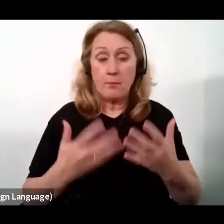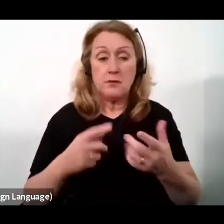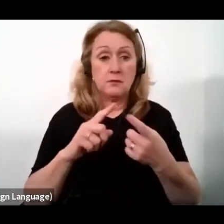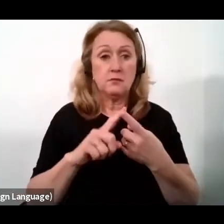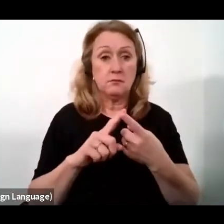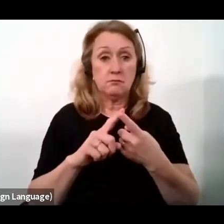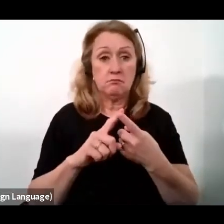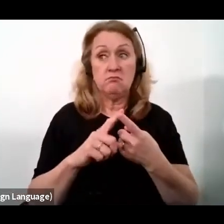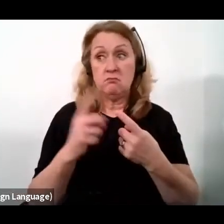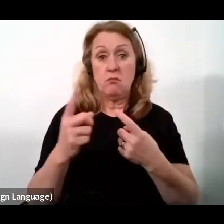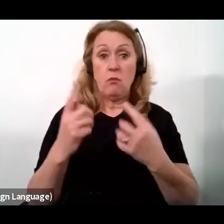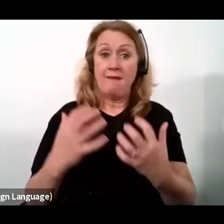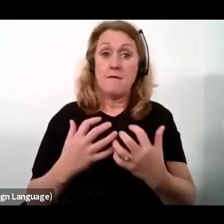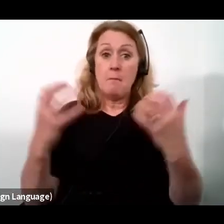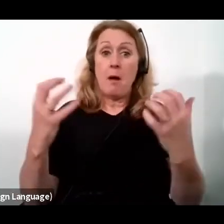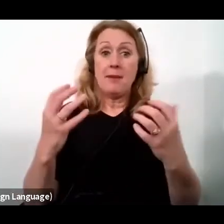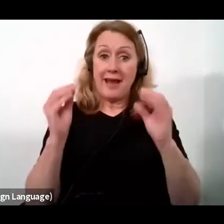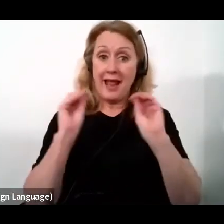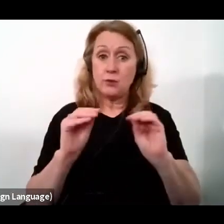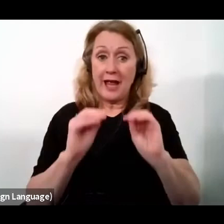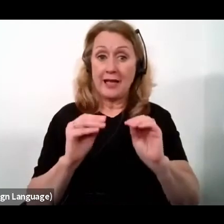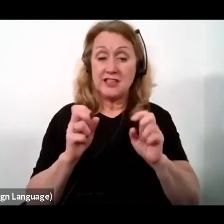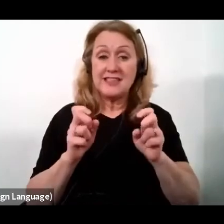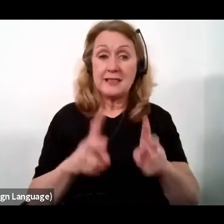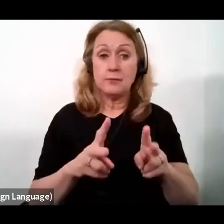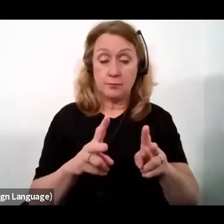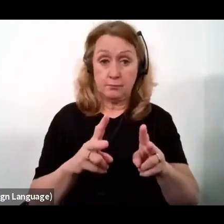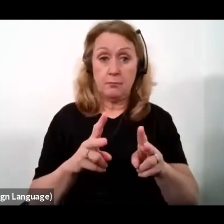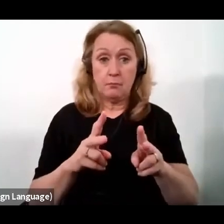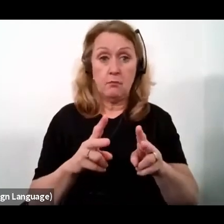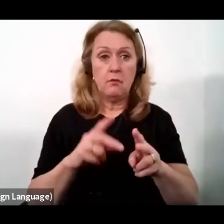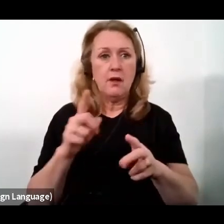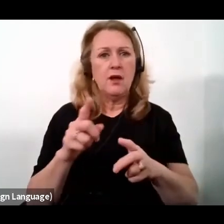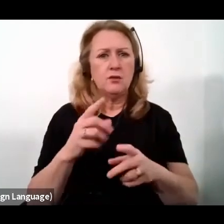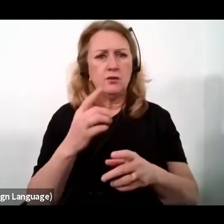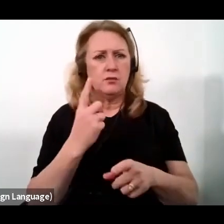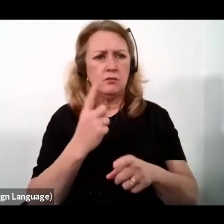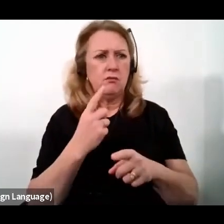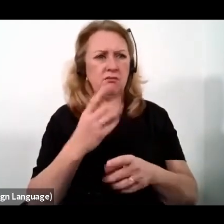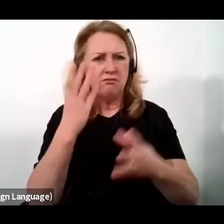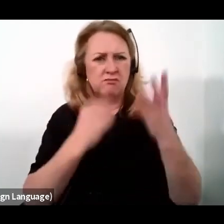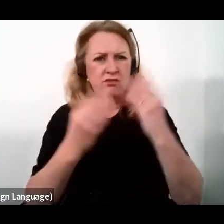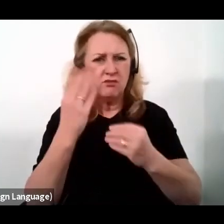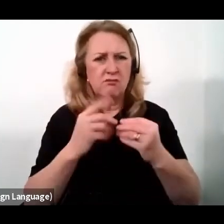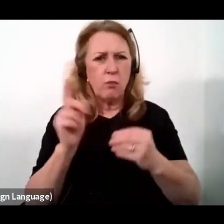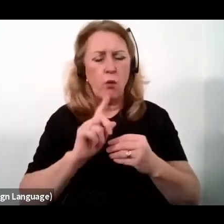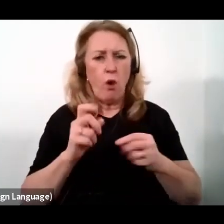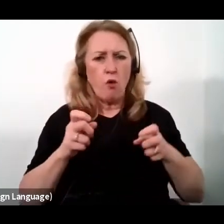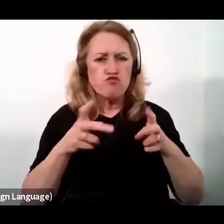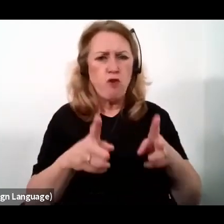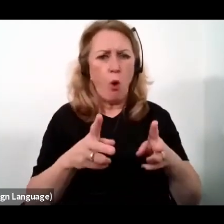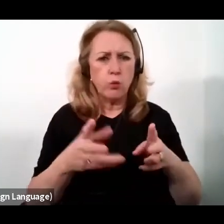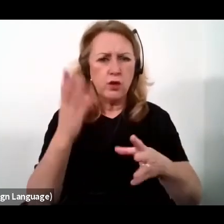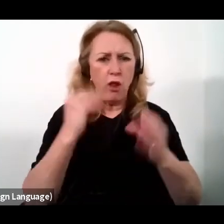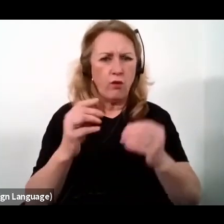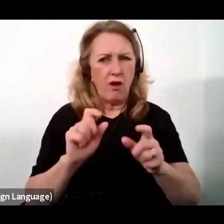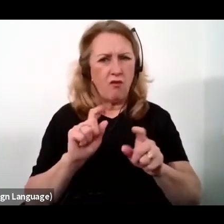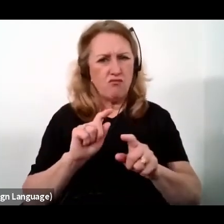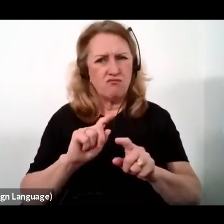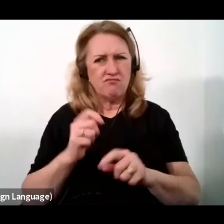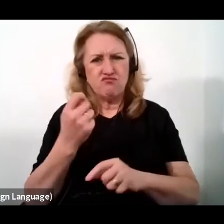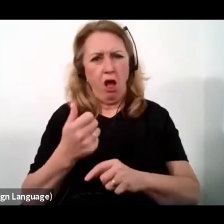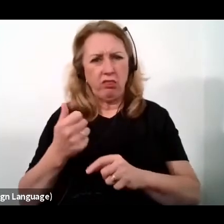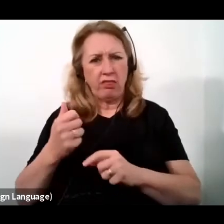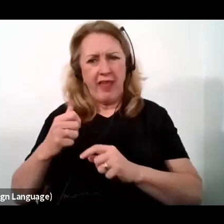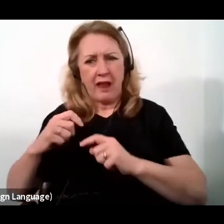have a public education system that prescribes rote learning, rather than the independent critical analysis